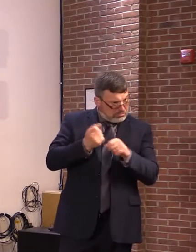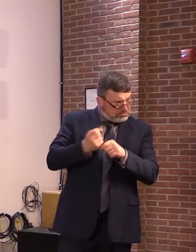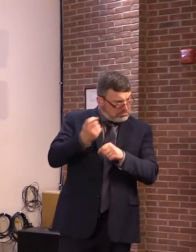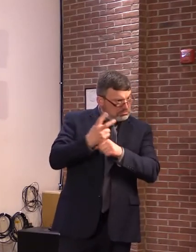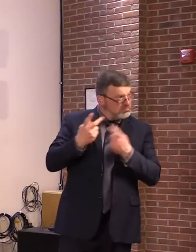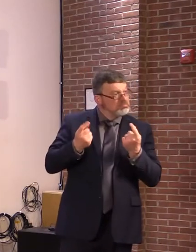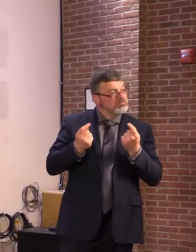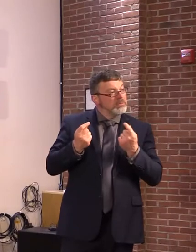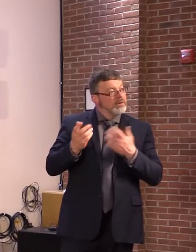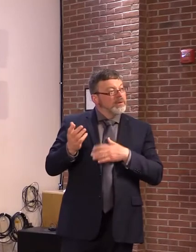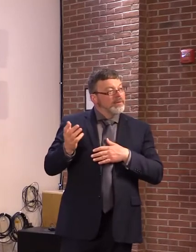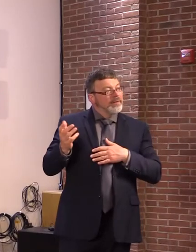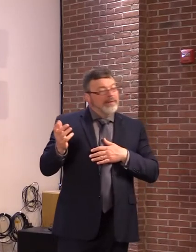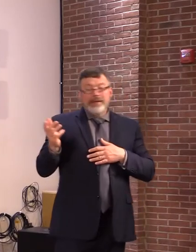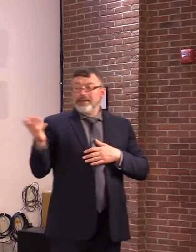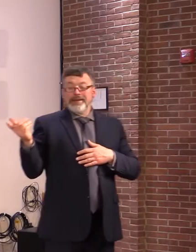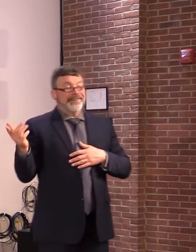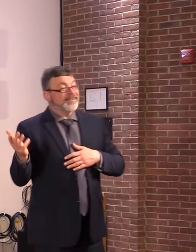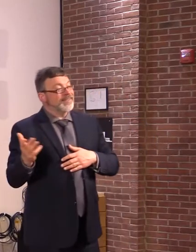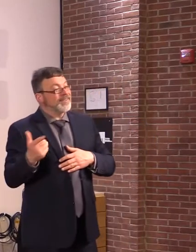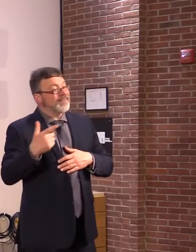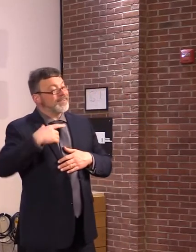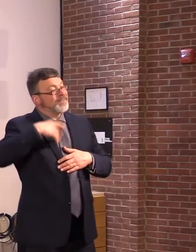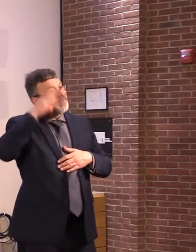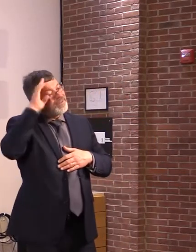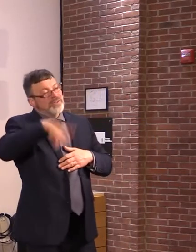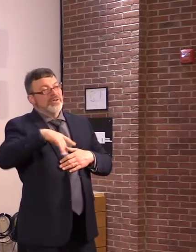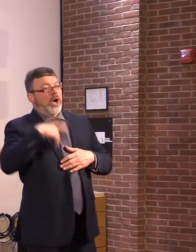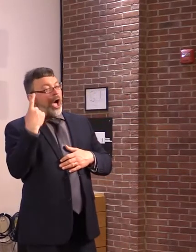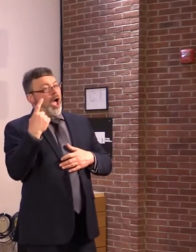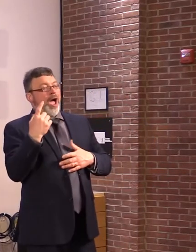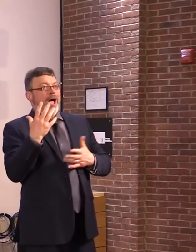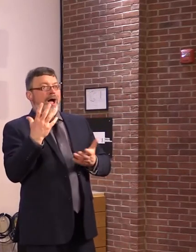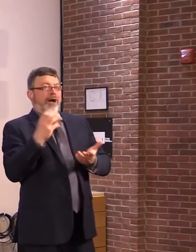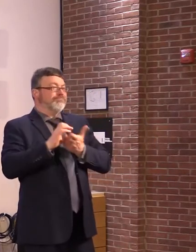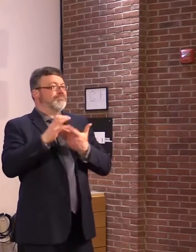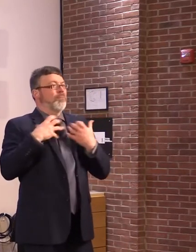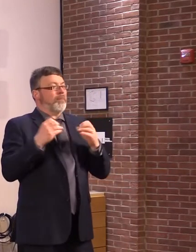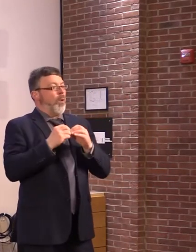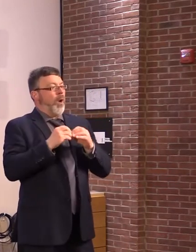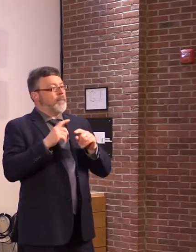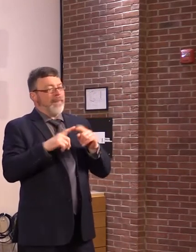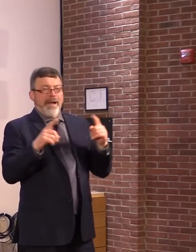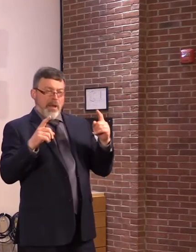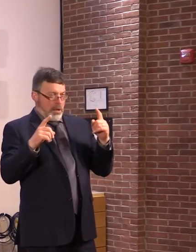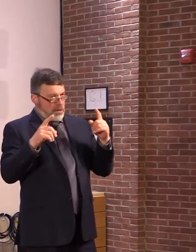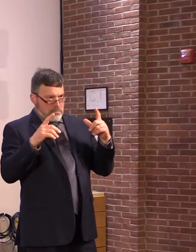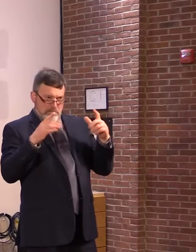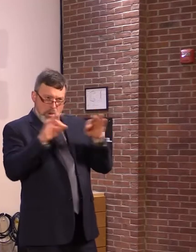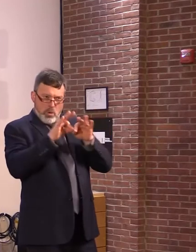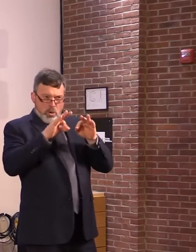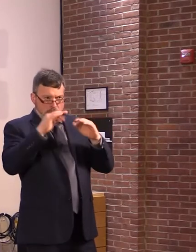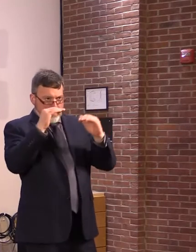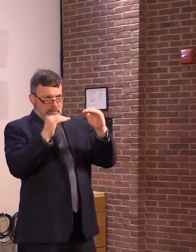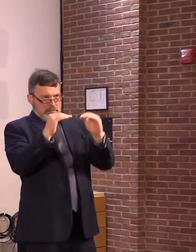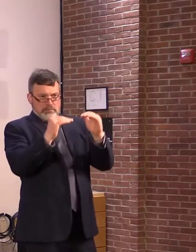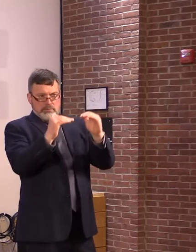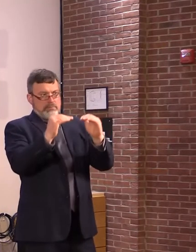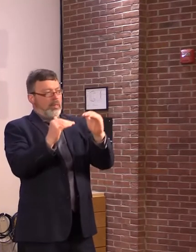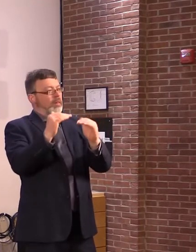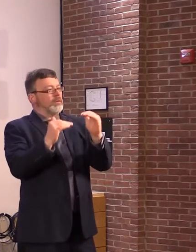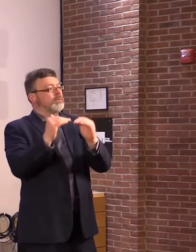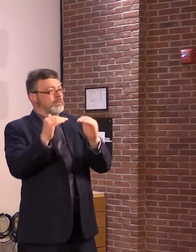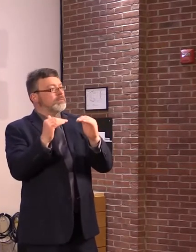it moved in the right direction. They came a long ways to include some of our